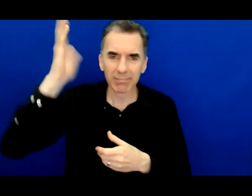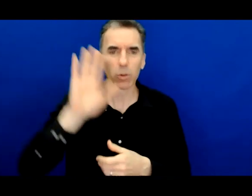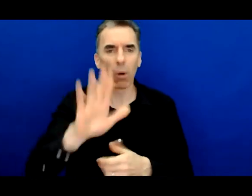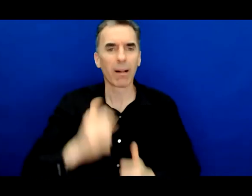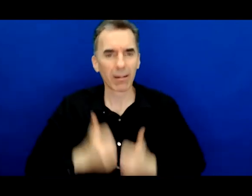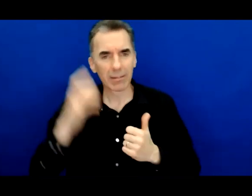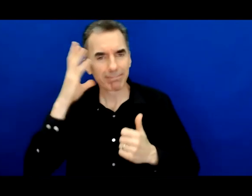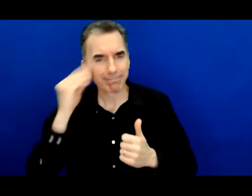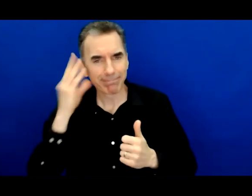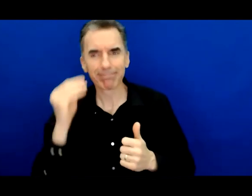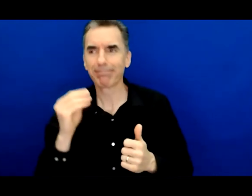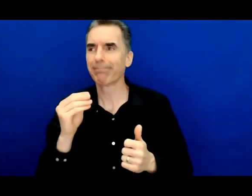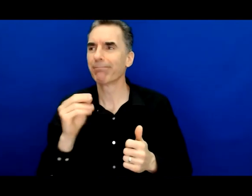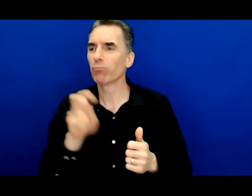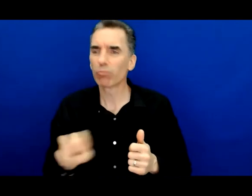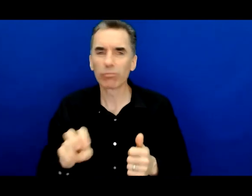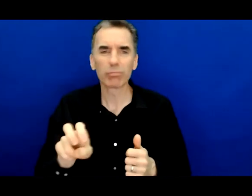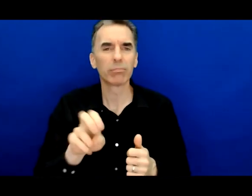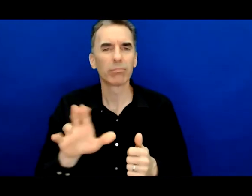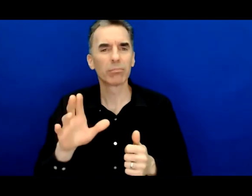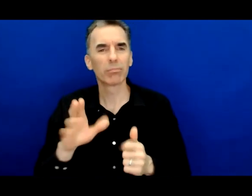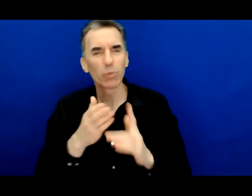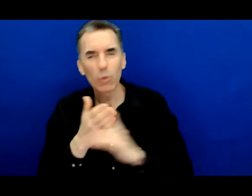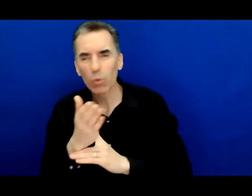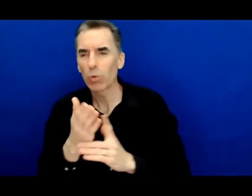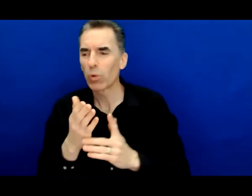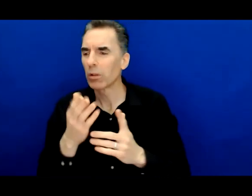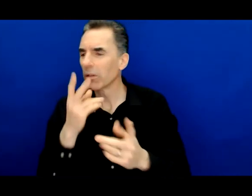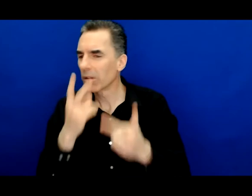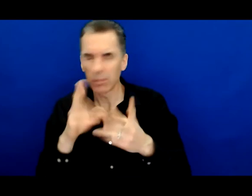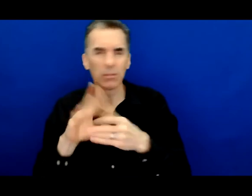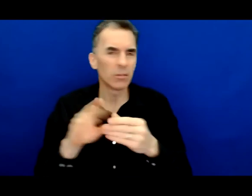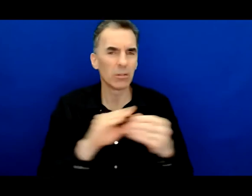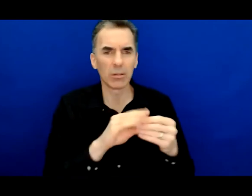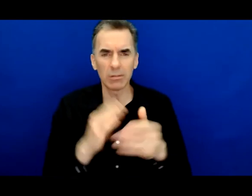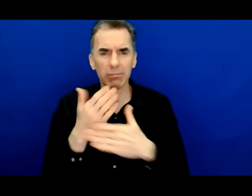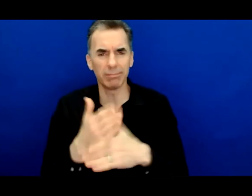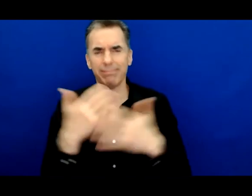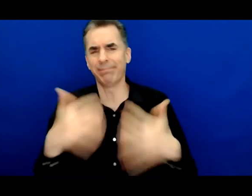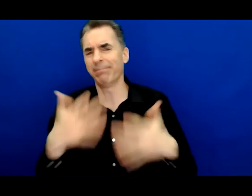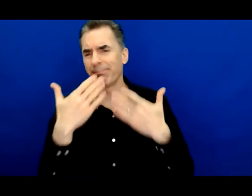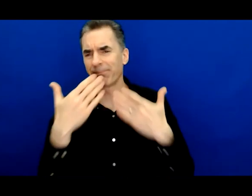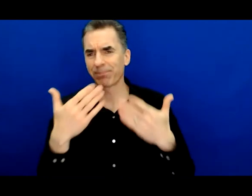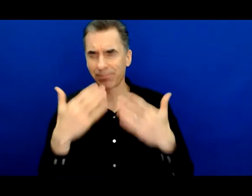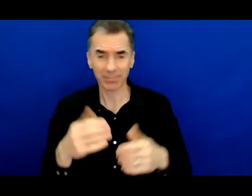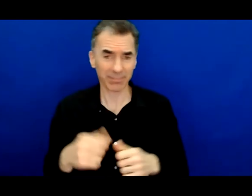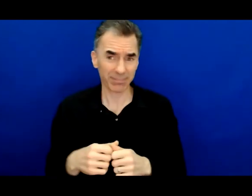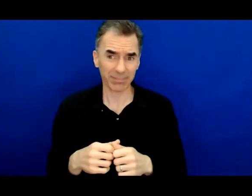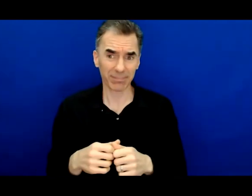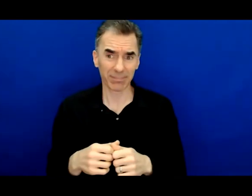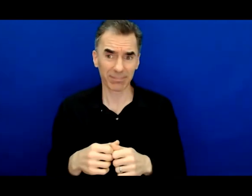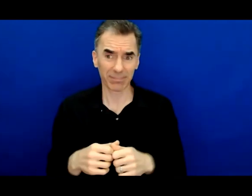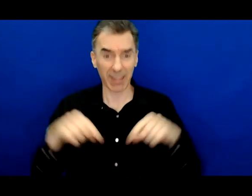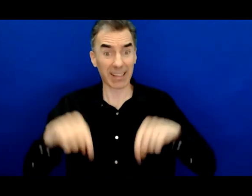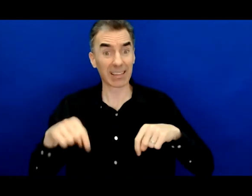expertise and knowledge we have learned a lot and I really could not think of a more fitting way to kick off